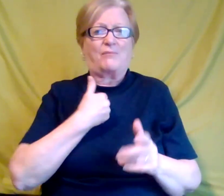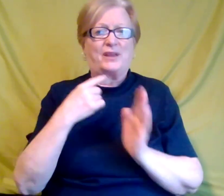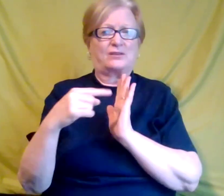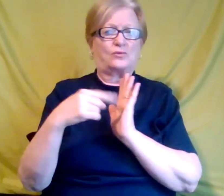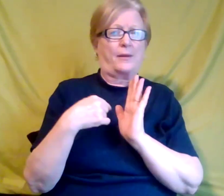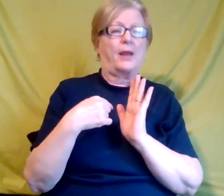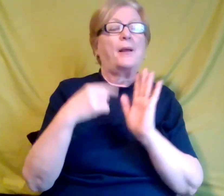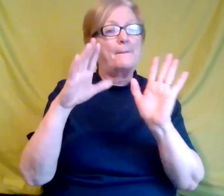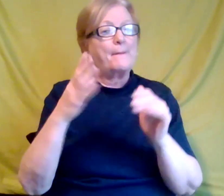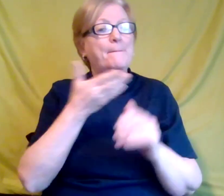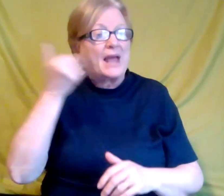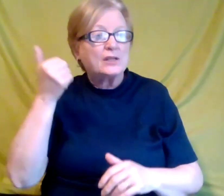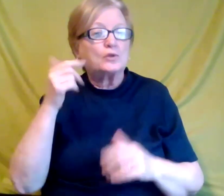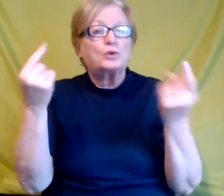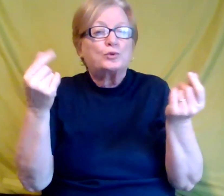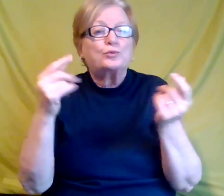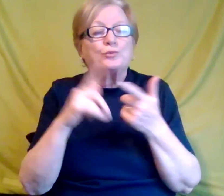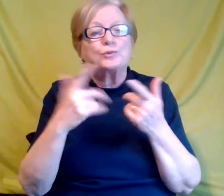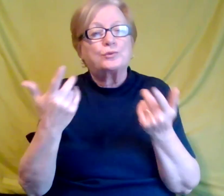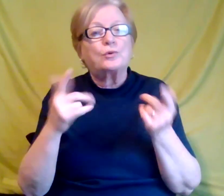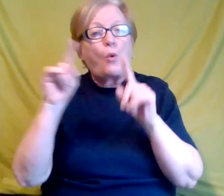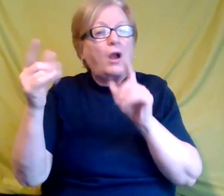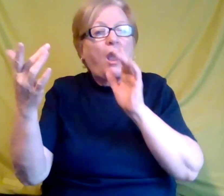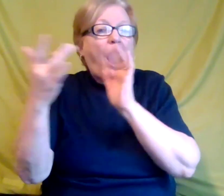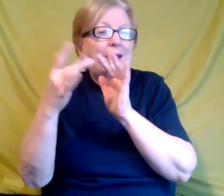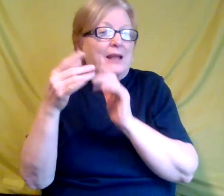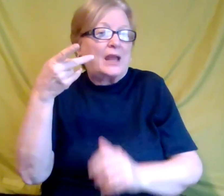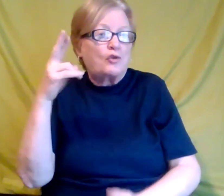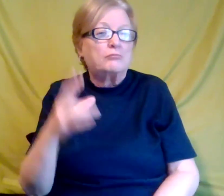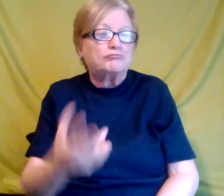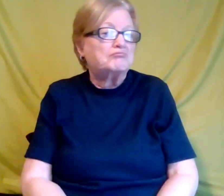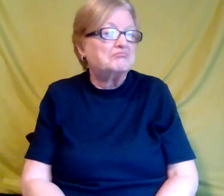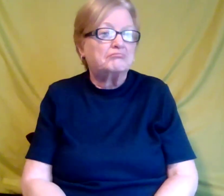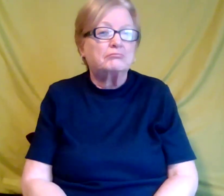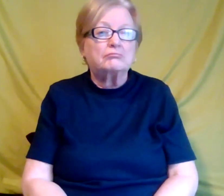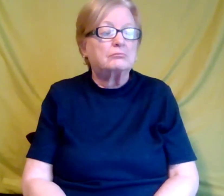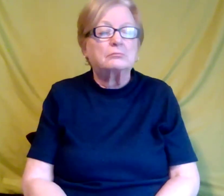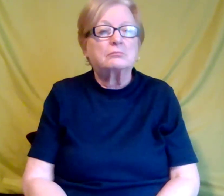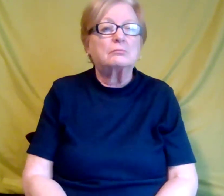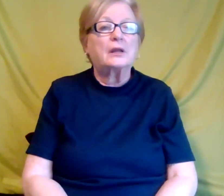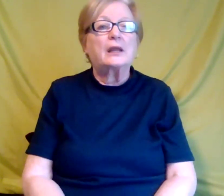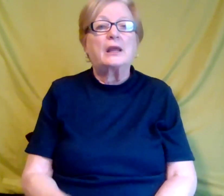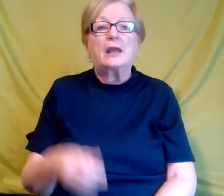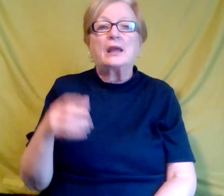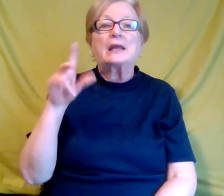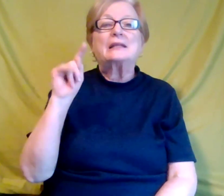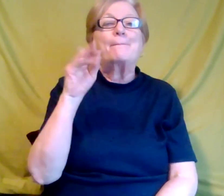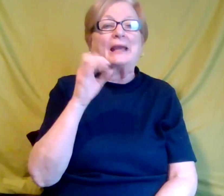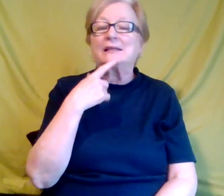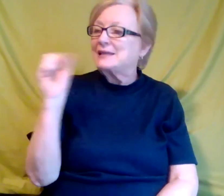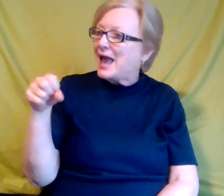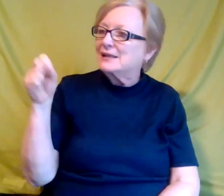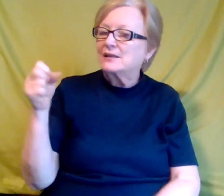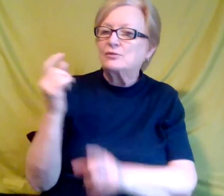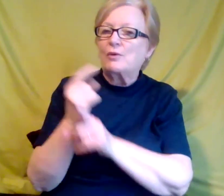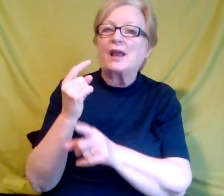best force of action is to, uh, contact HR. Yes, yes, yes. And, uh, Lisa, uh,